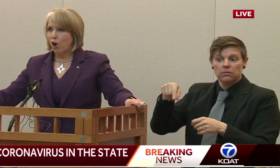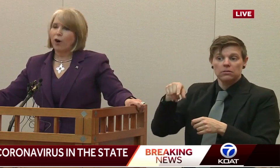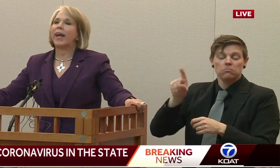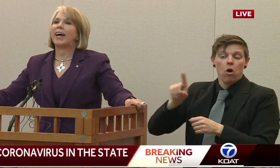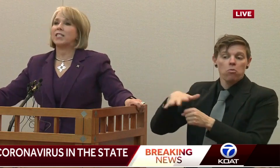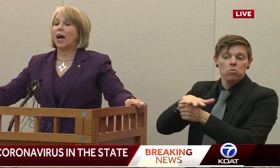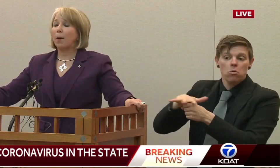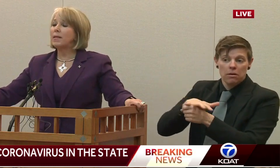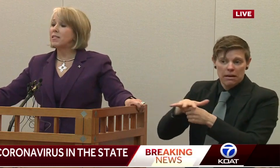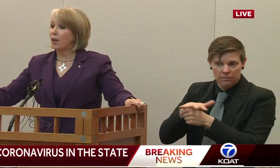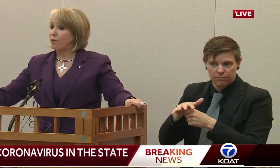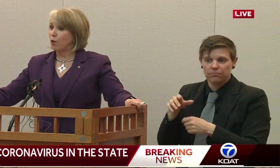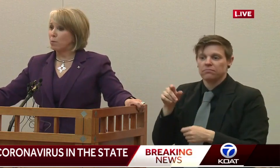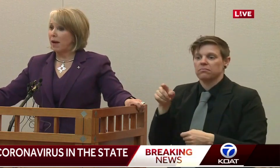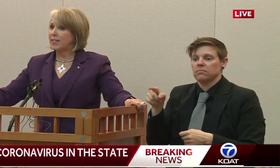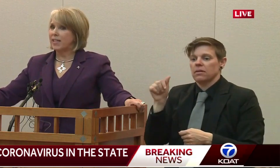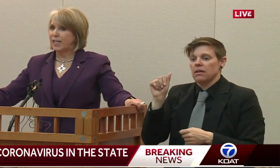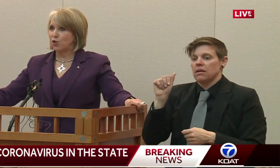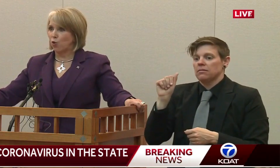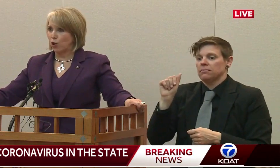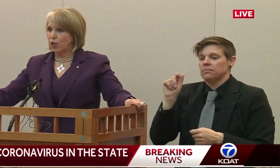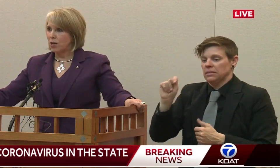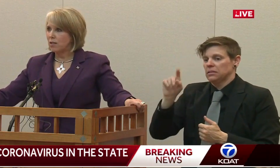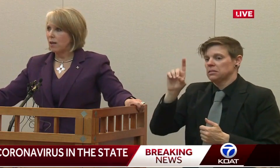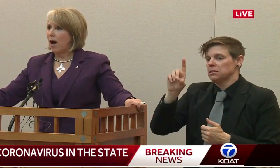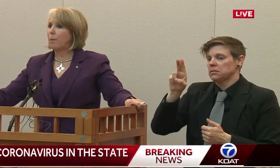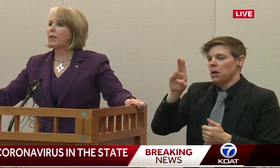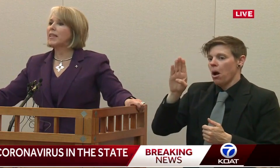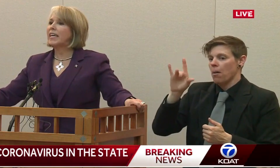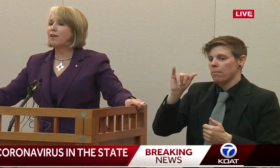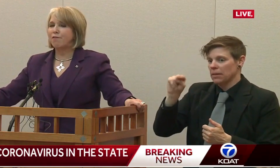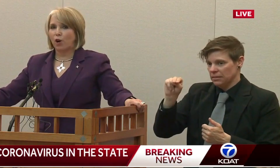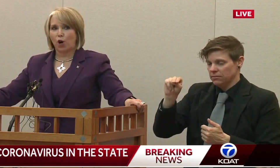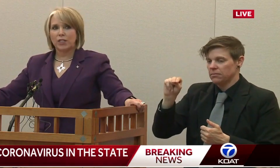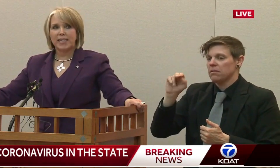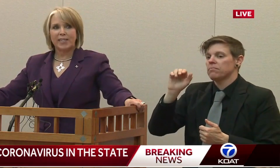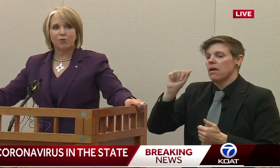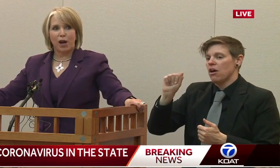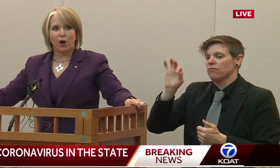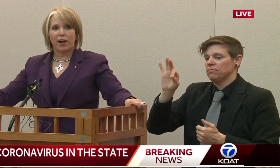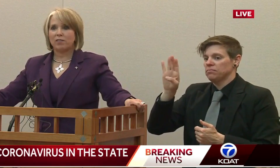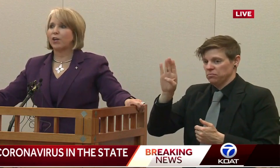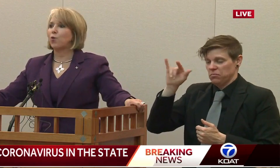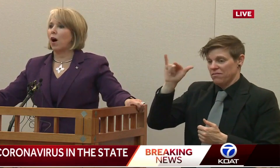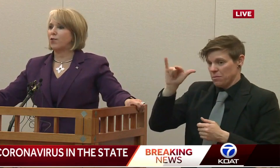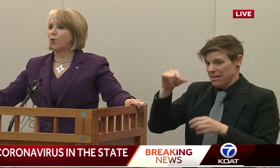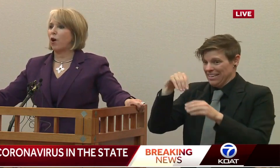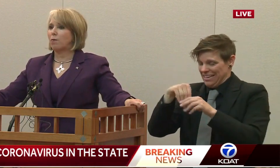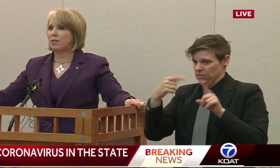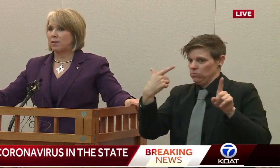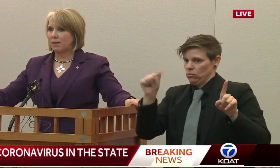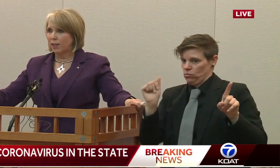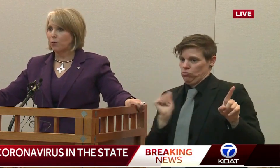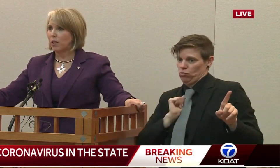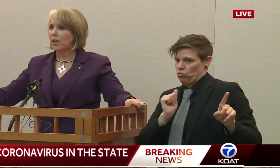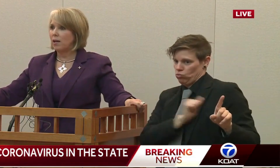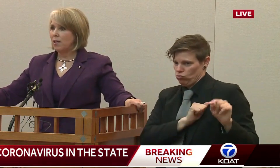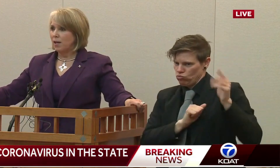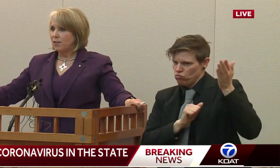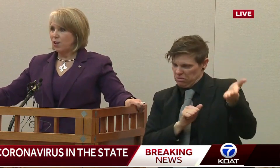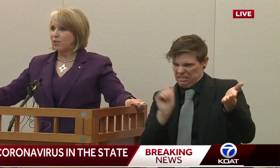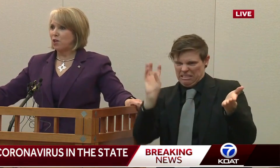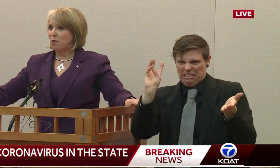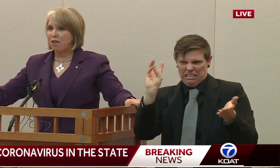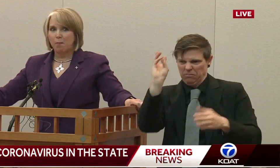They are at Dobbins Air Force Base in Georgia. I believe there are six there, and I'll tell you why. don't know. I was literally